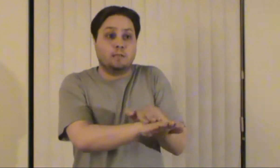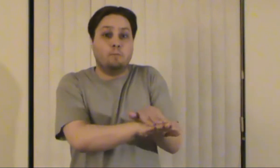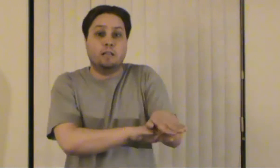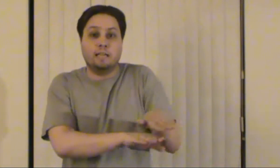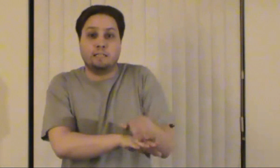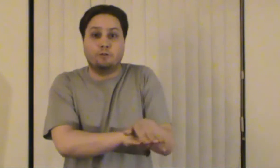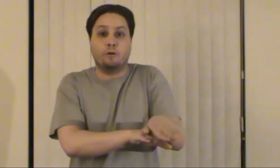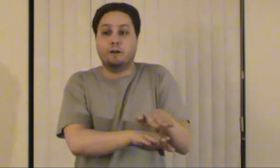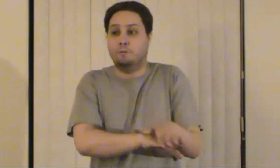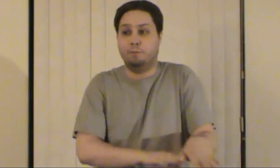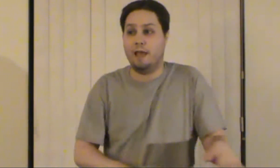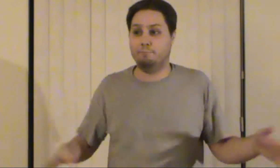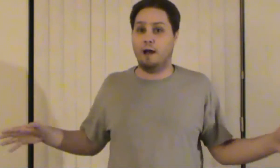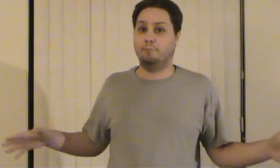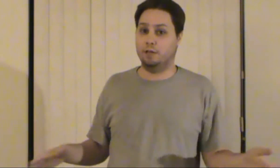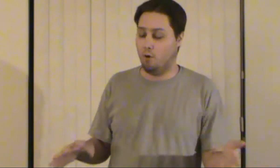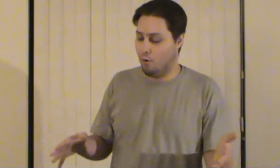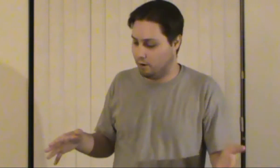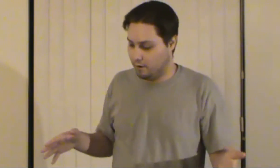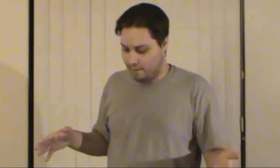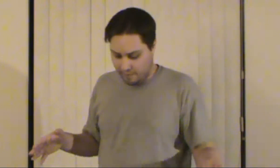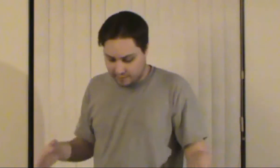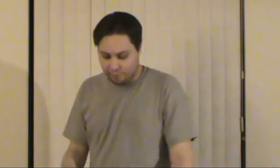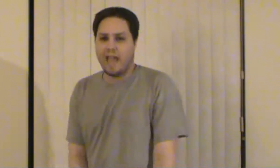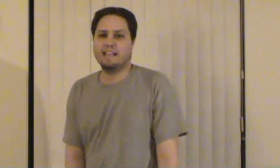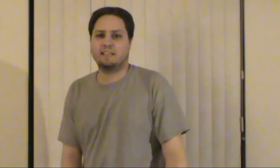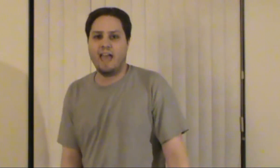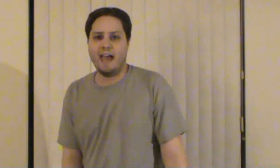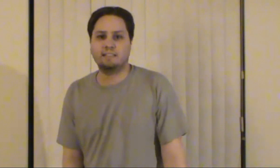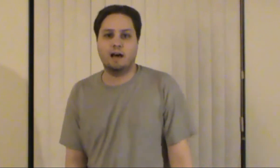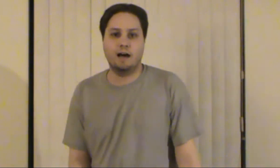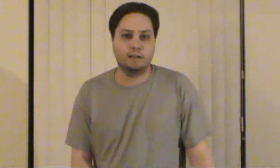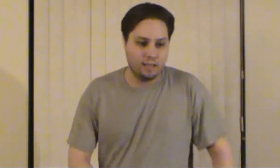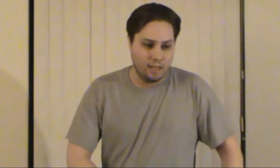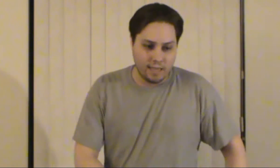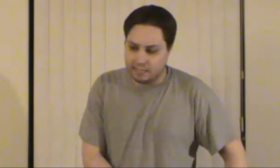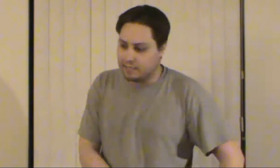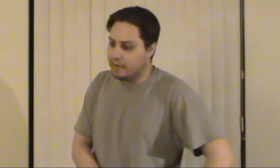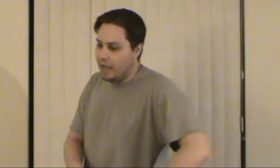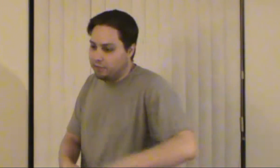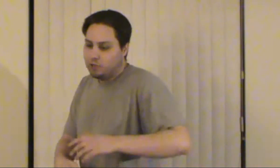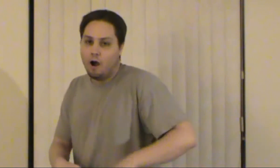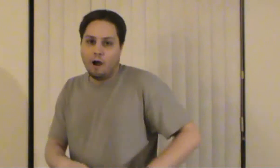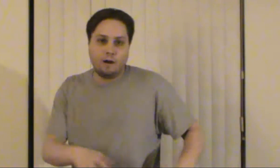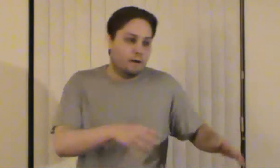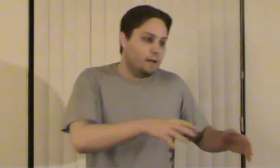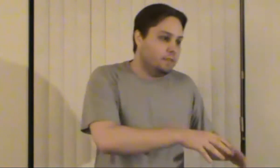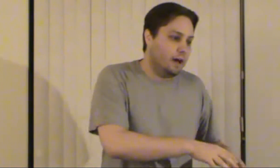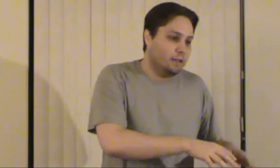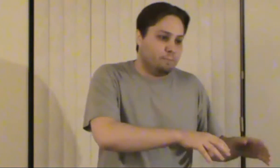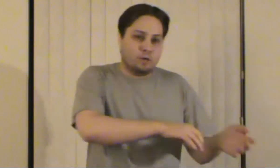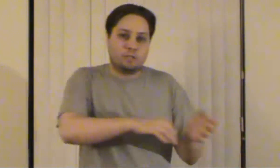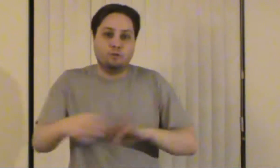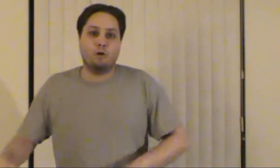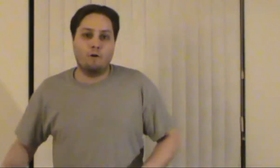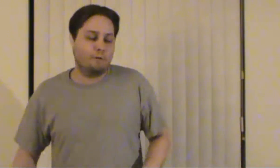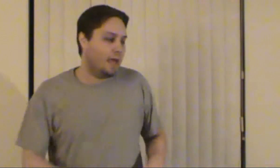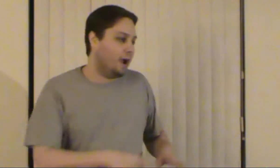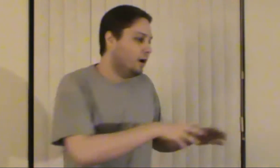someone that's in critical pain probably or definitely has a cast on he's getting out of the car the the person who drove him there